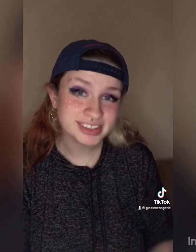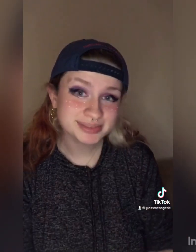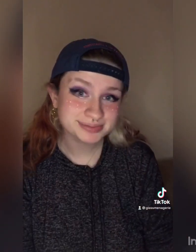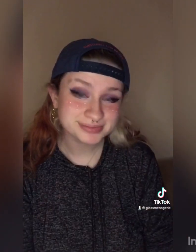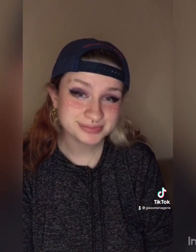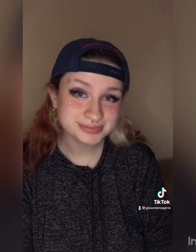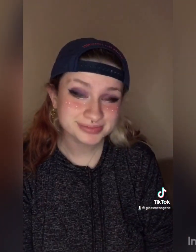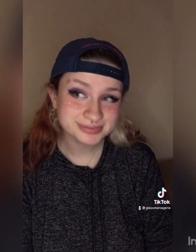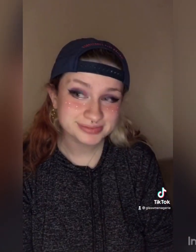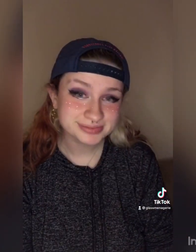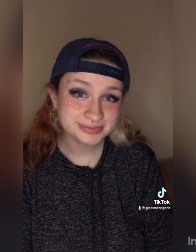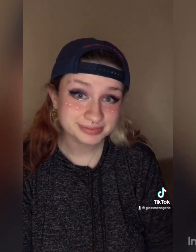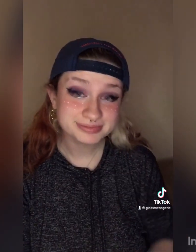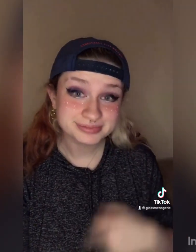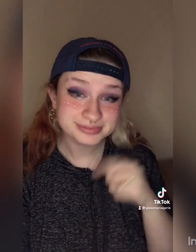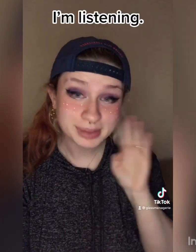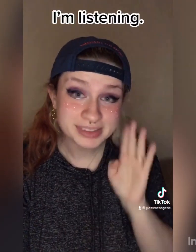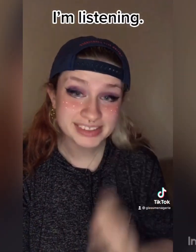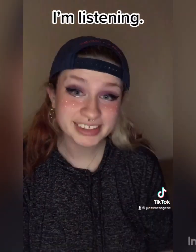captions. I'm listening.